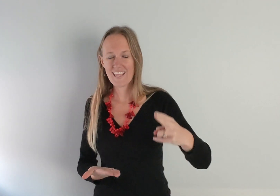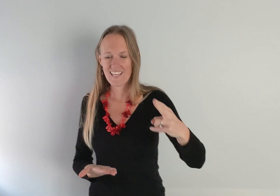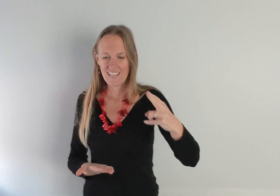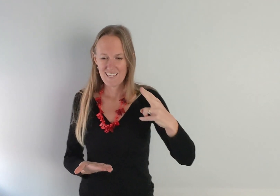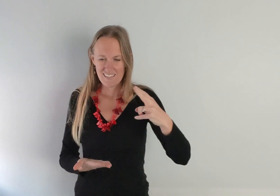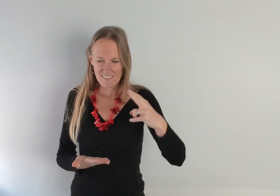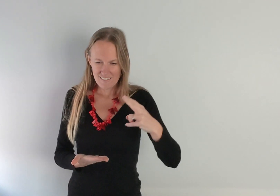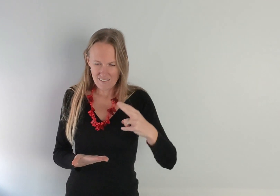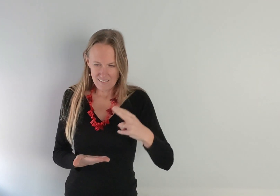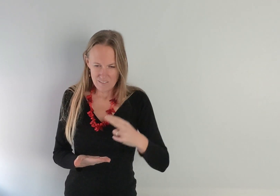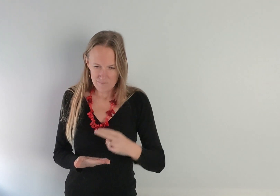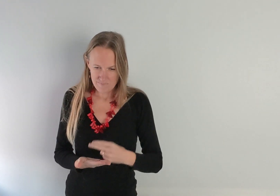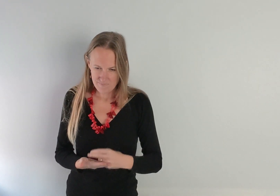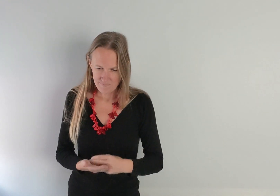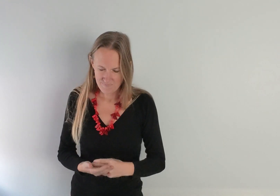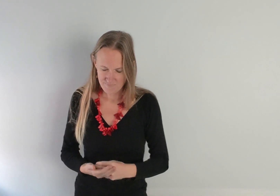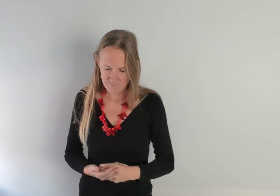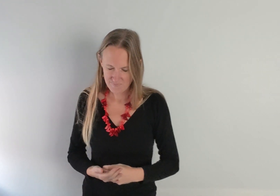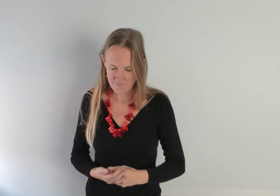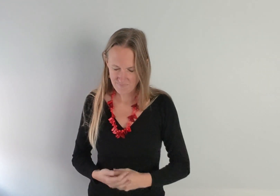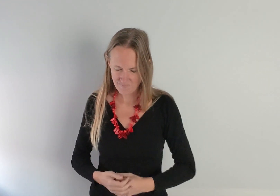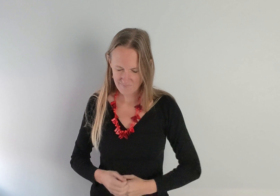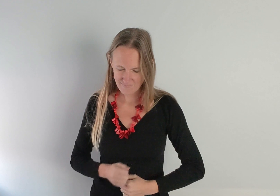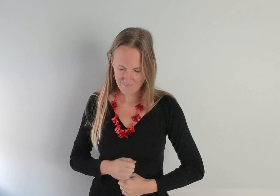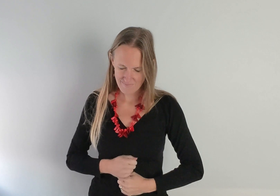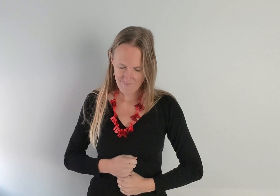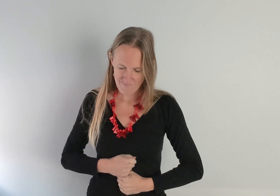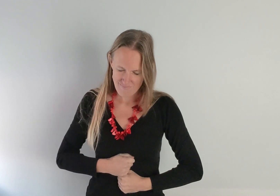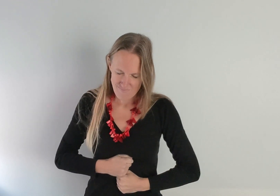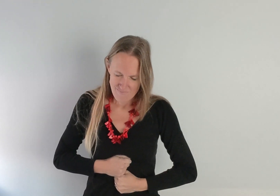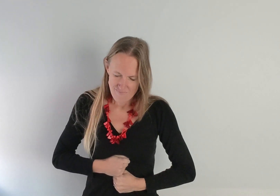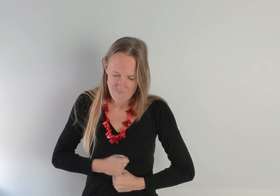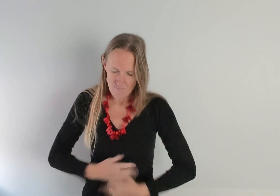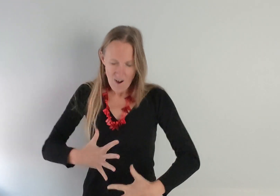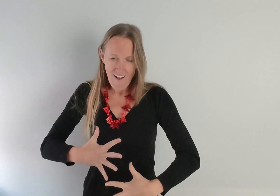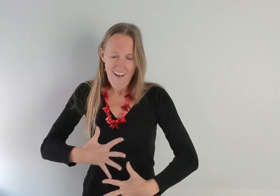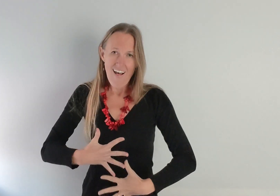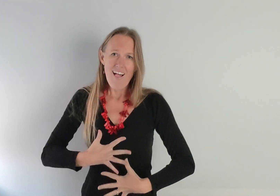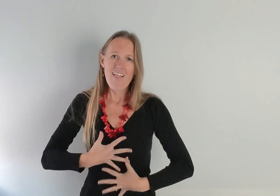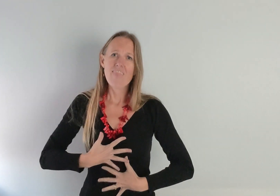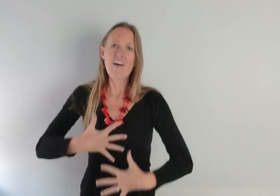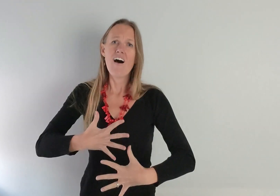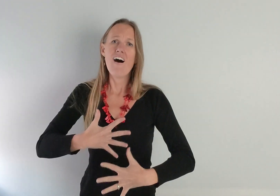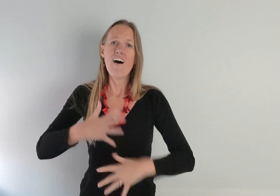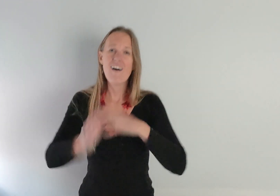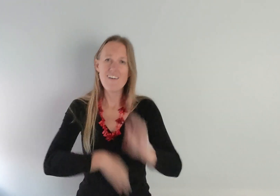For are holy Breath of